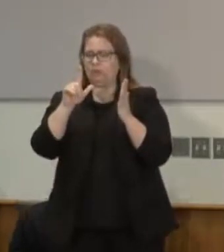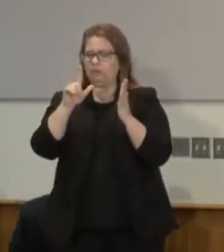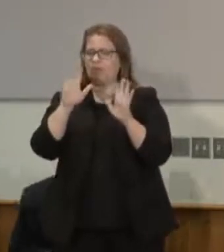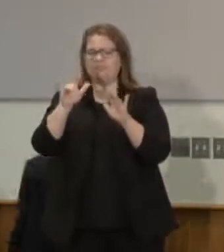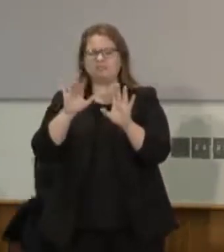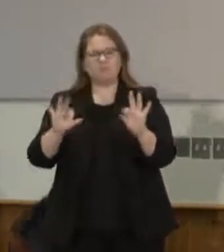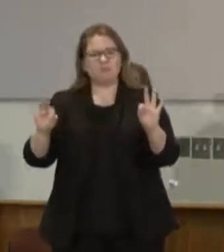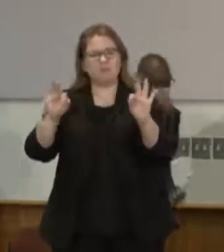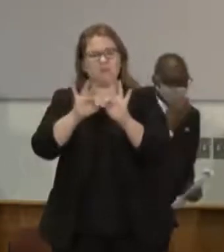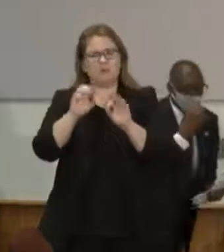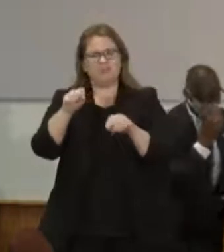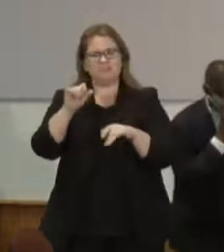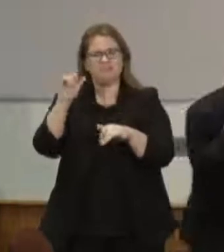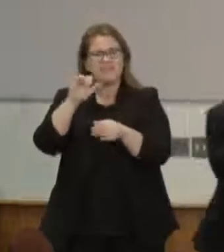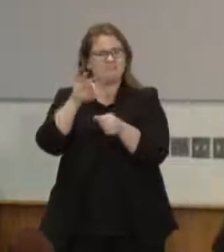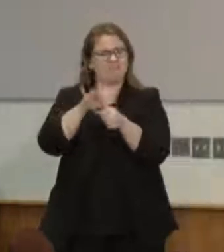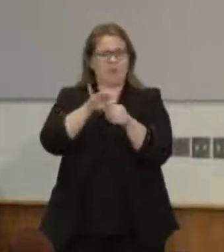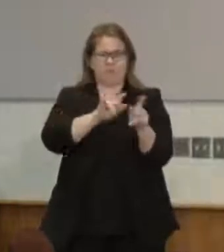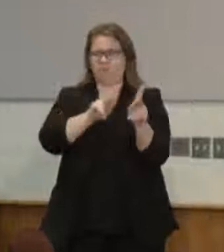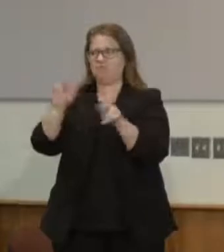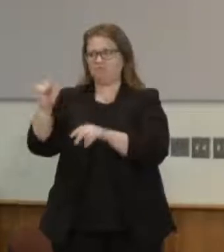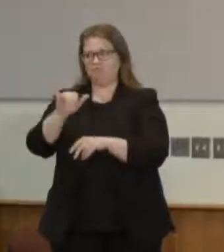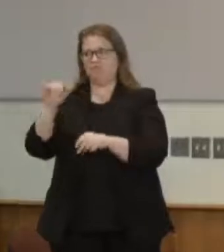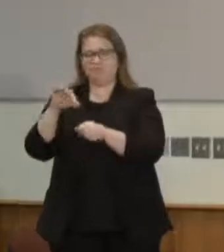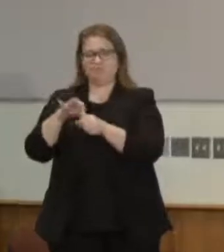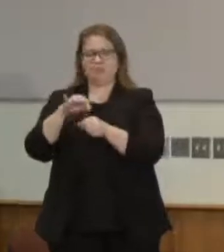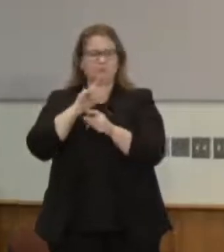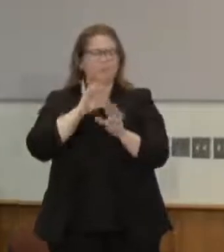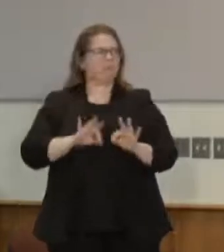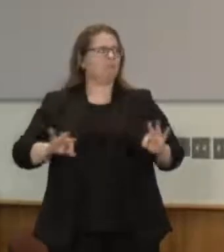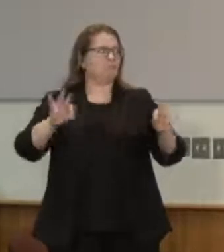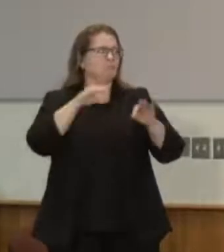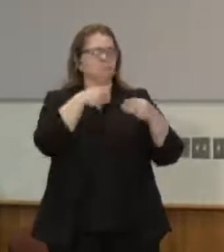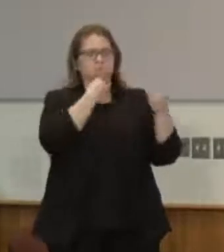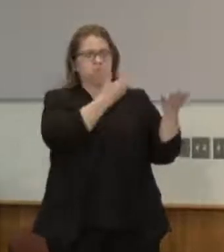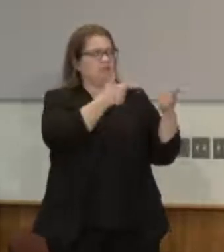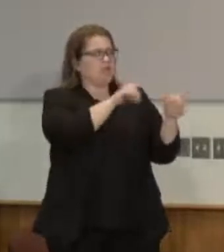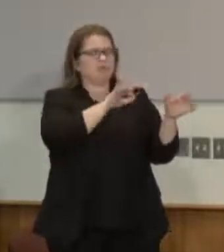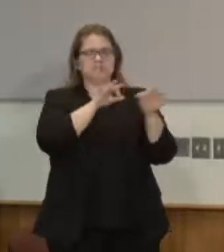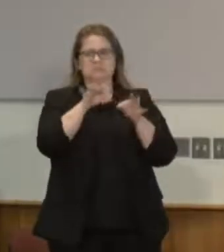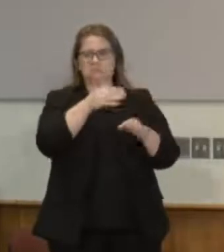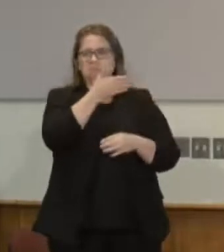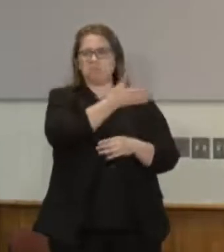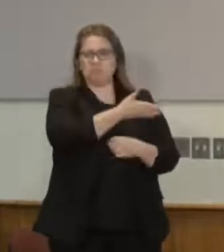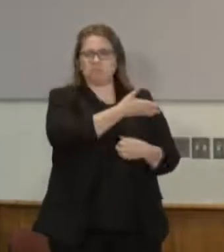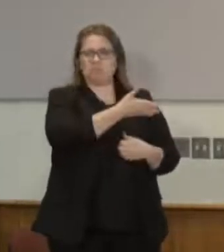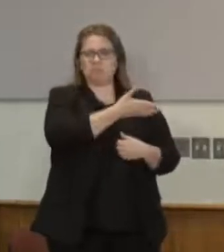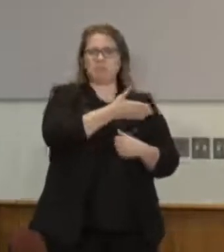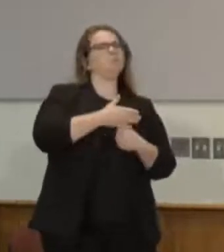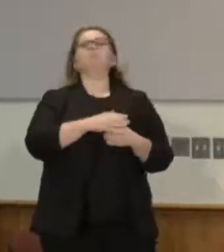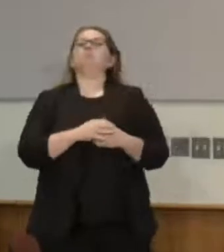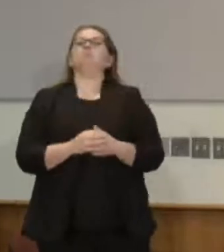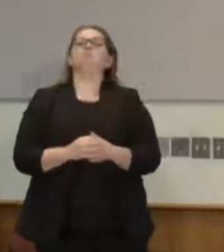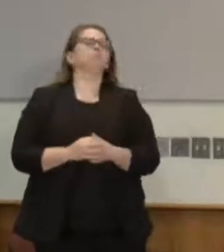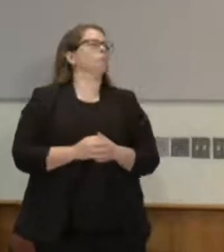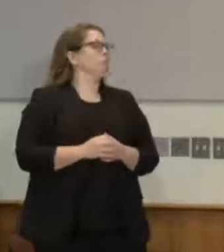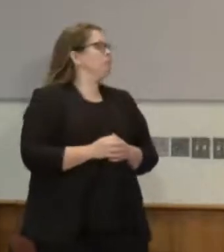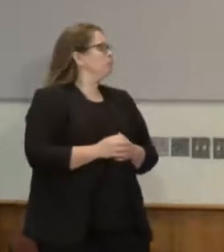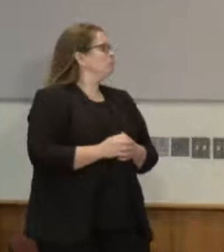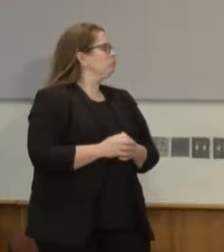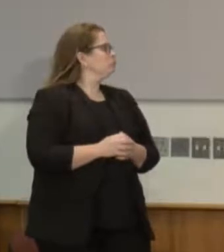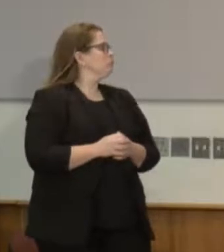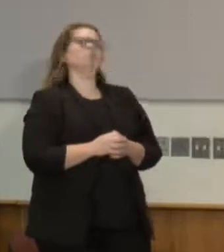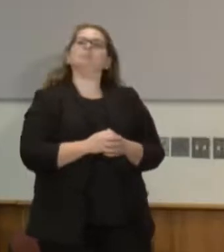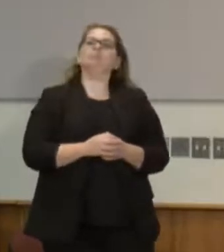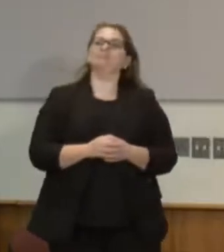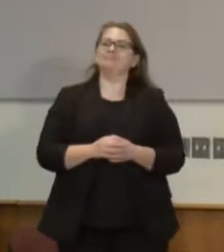yeah go ahead I would certainly encourage us doing that thank you governor I want to thank the governor I